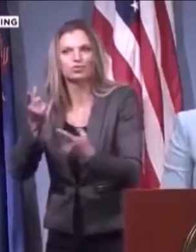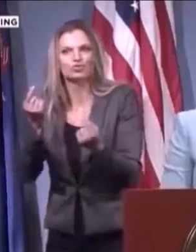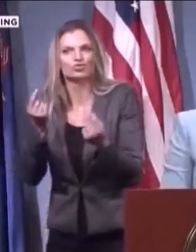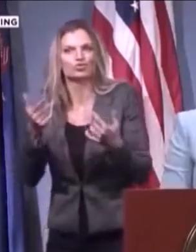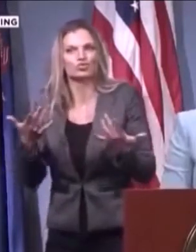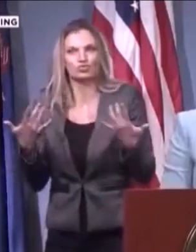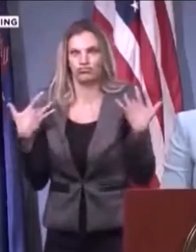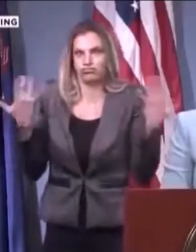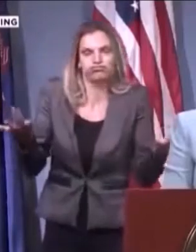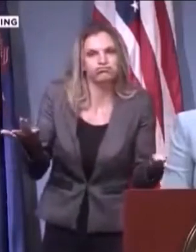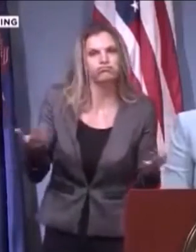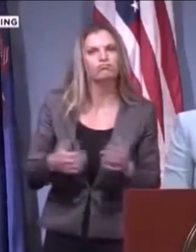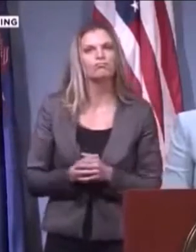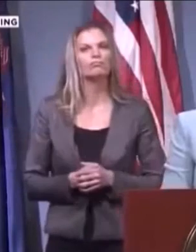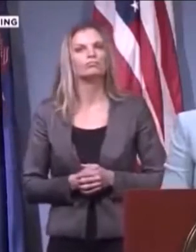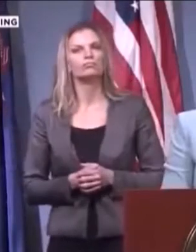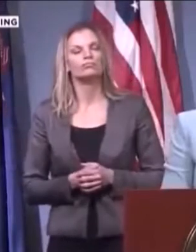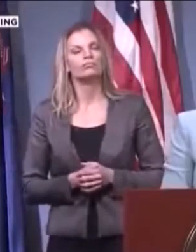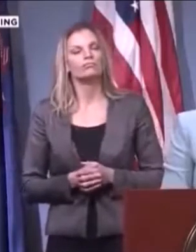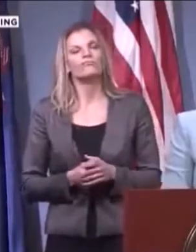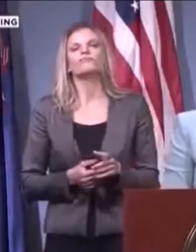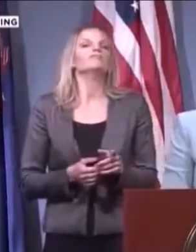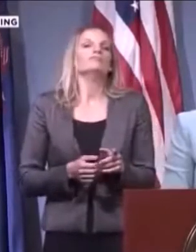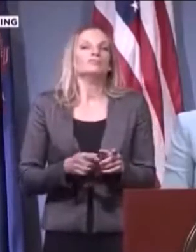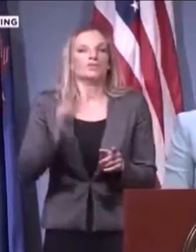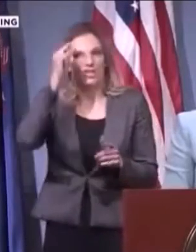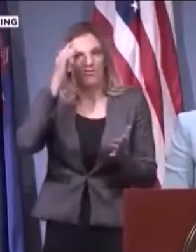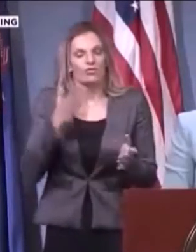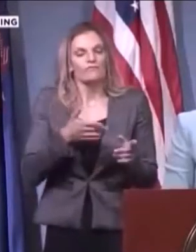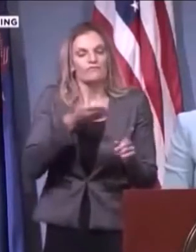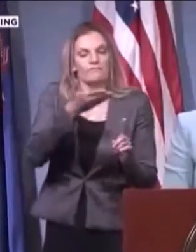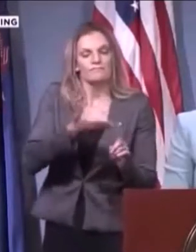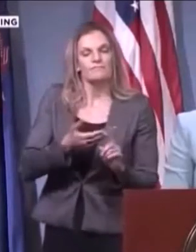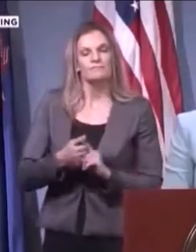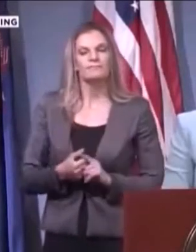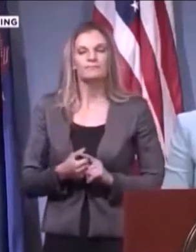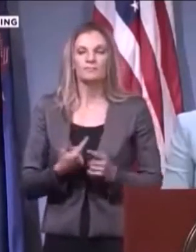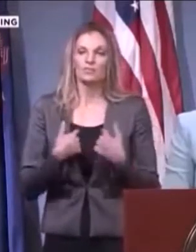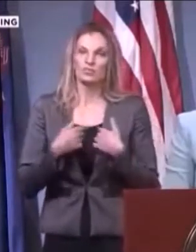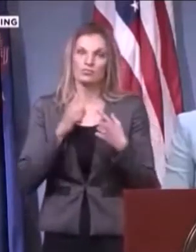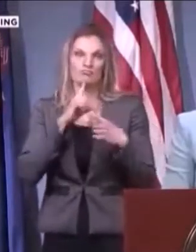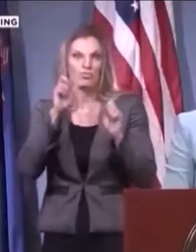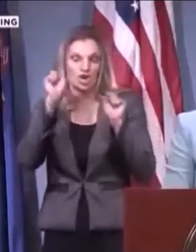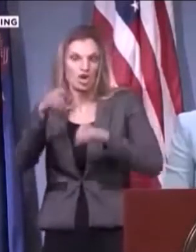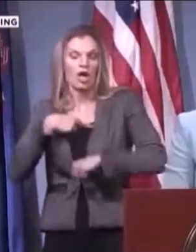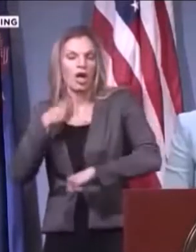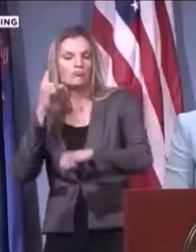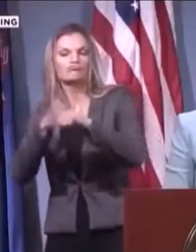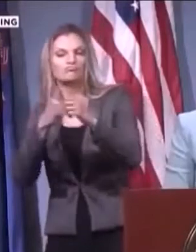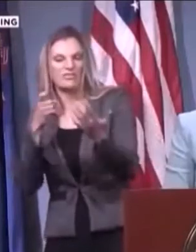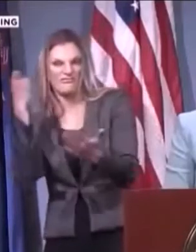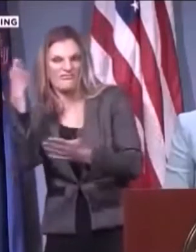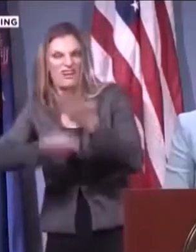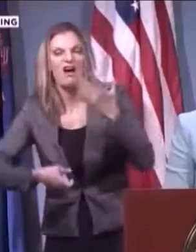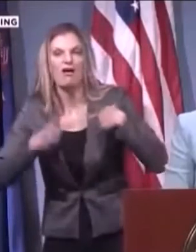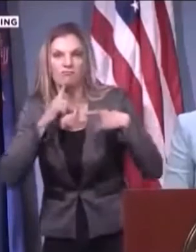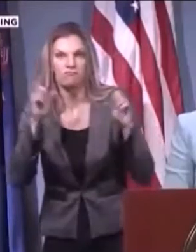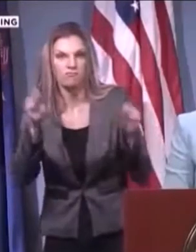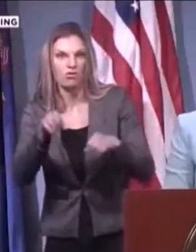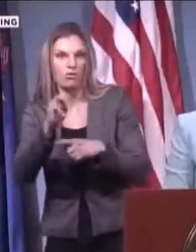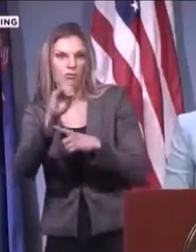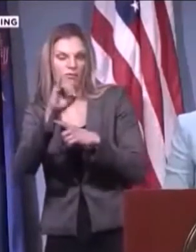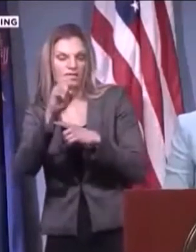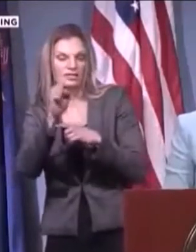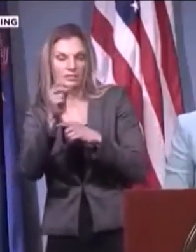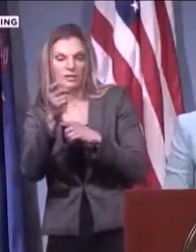proving the whole point I've been saying about improper use of personal protective equipment. First off, some of this stuff is feel-good stuff. It's not really going to work. But it's a